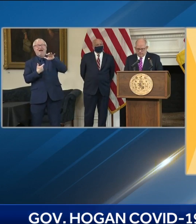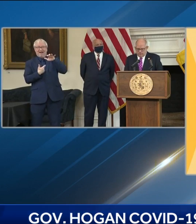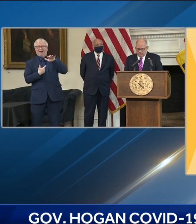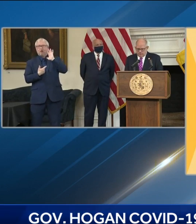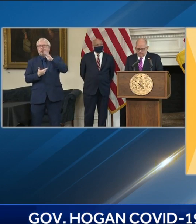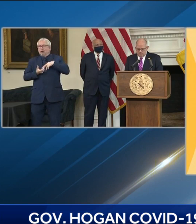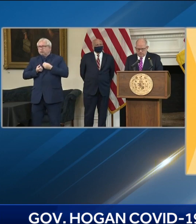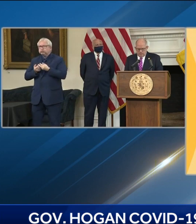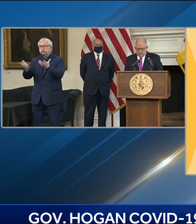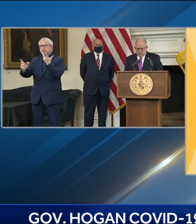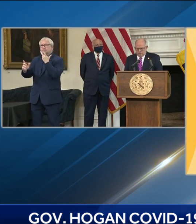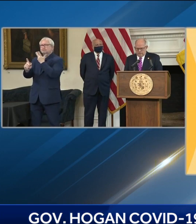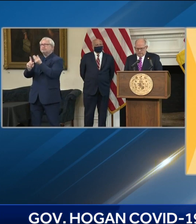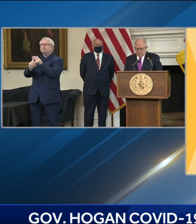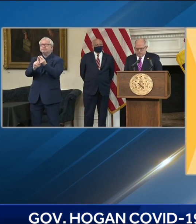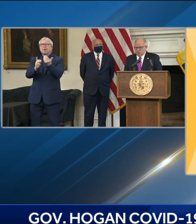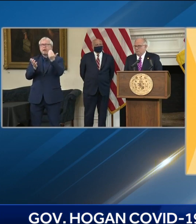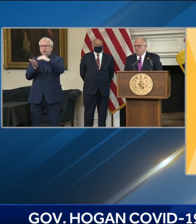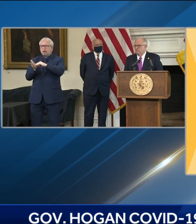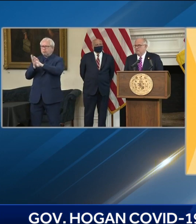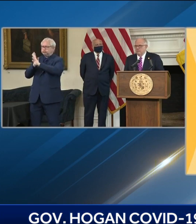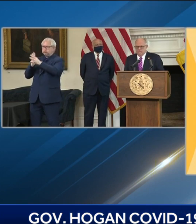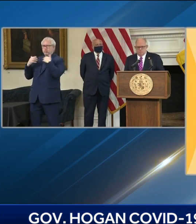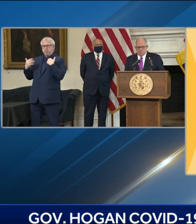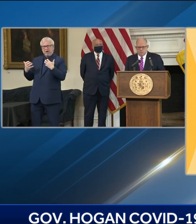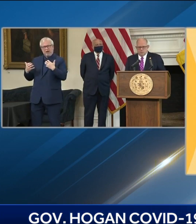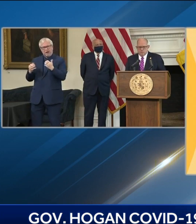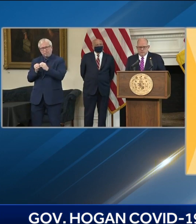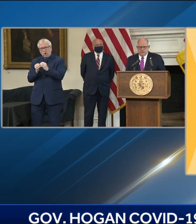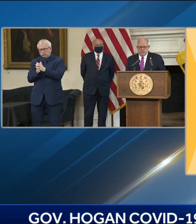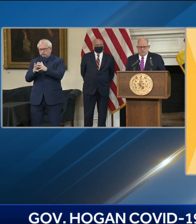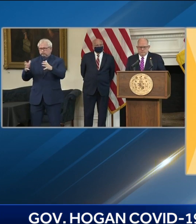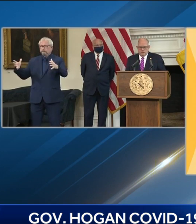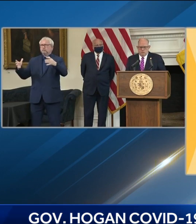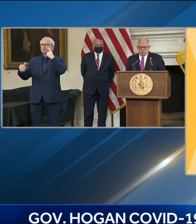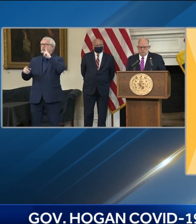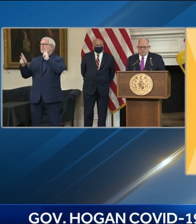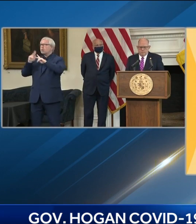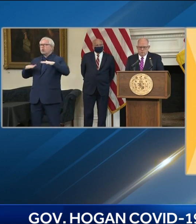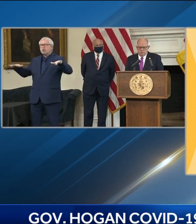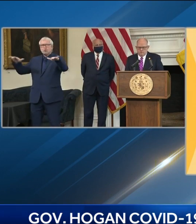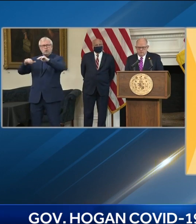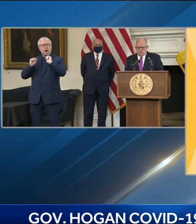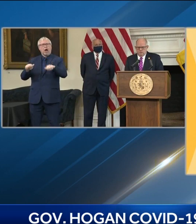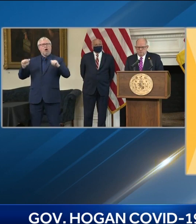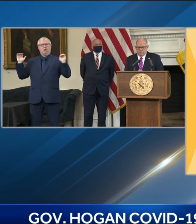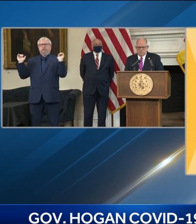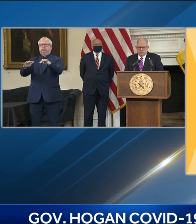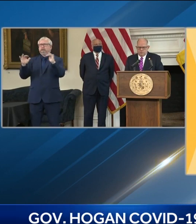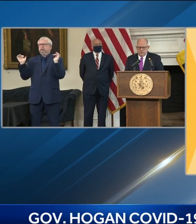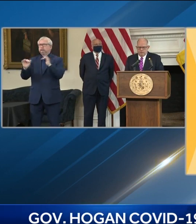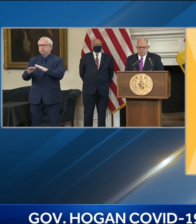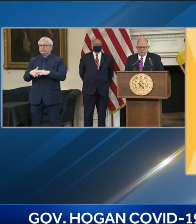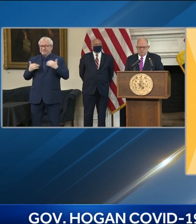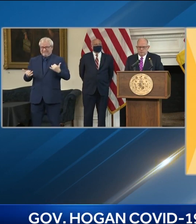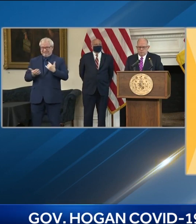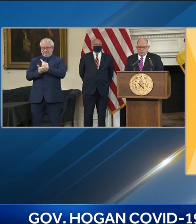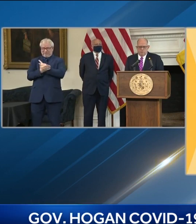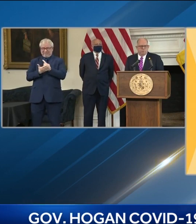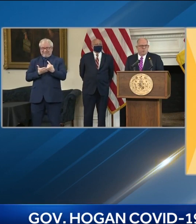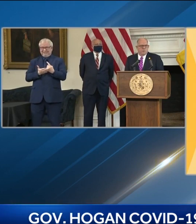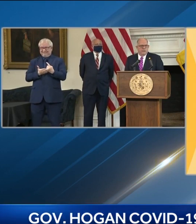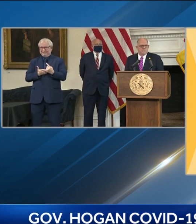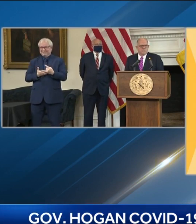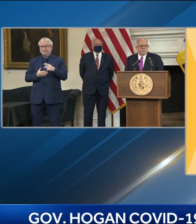the mass vaccination site at Six Flags America in Prince George's County will double from 2,000